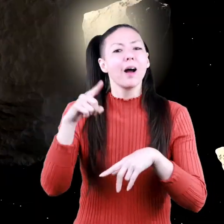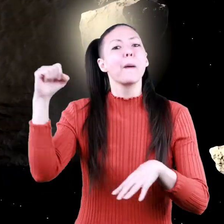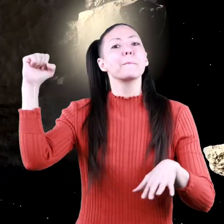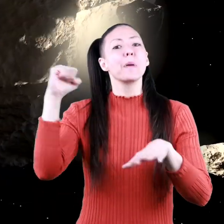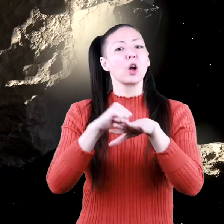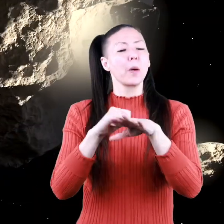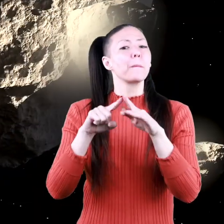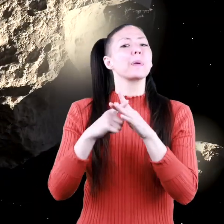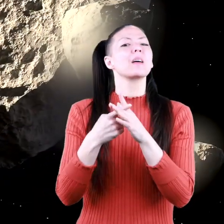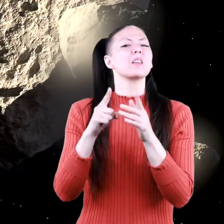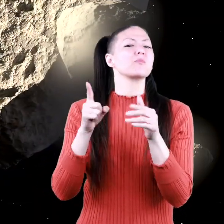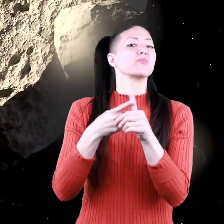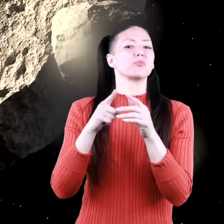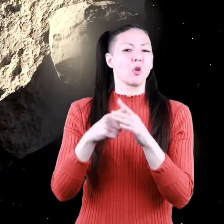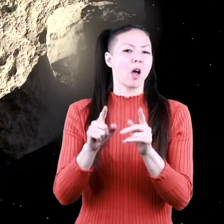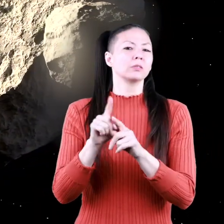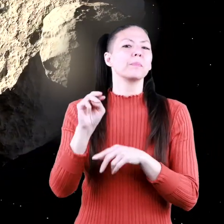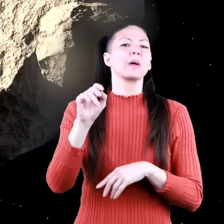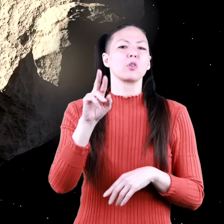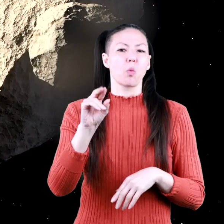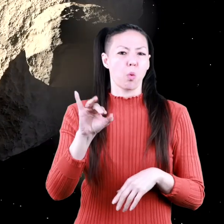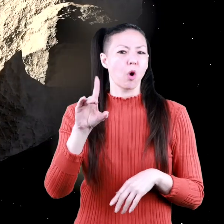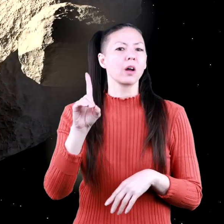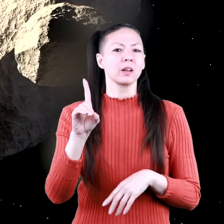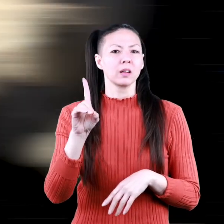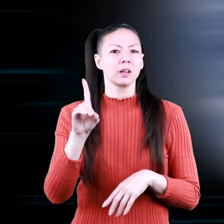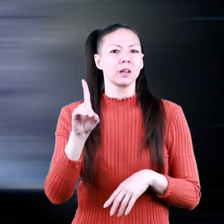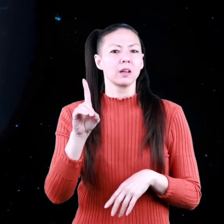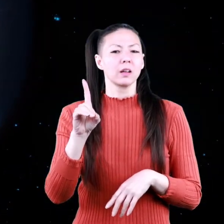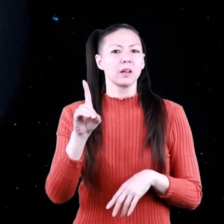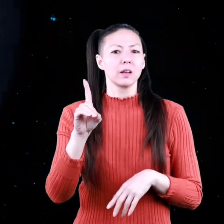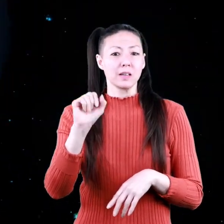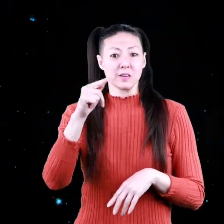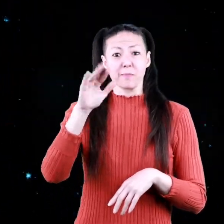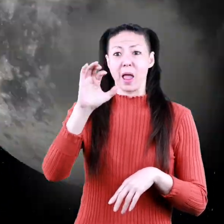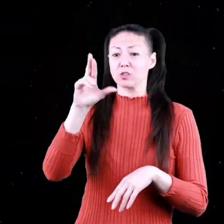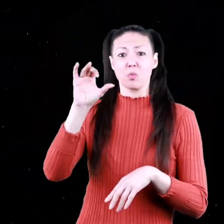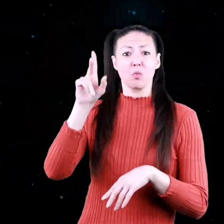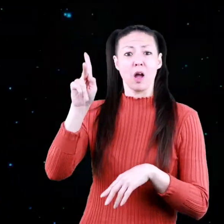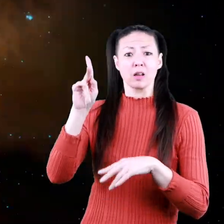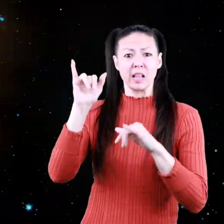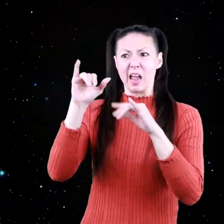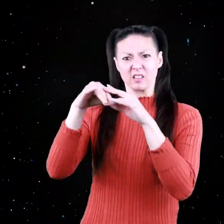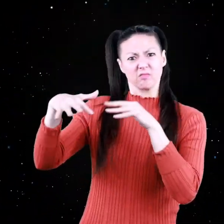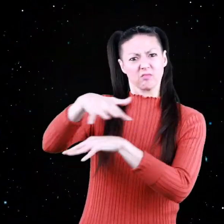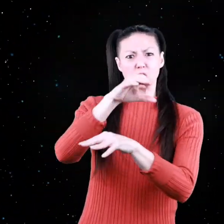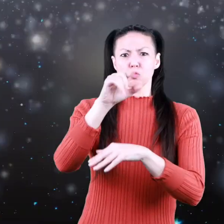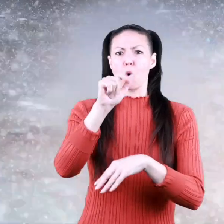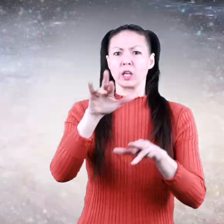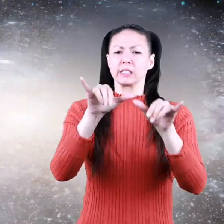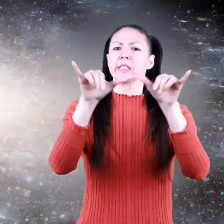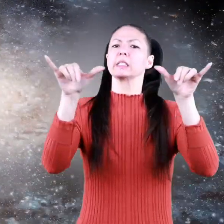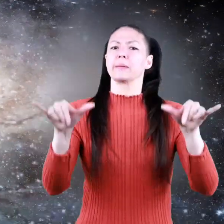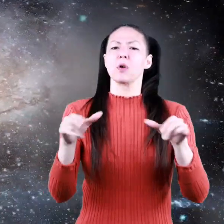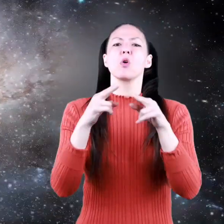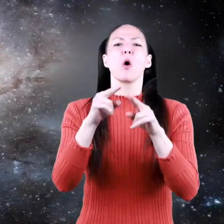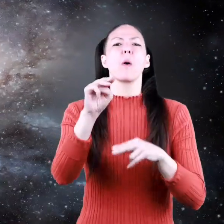Meteors begin as meteoroids. If a space rock stays in the solar system, it is called a